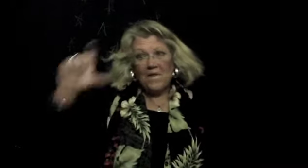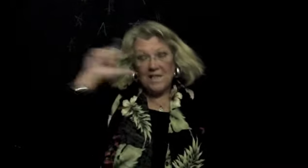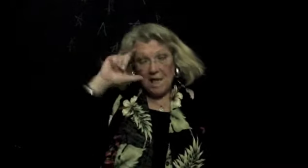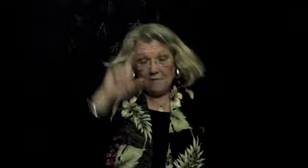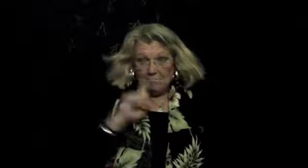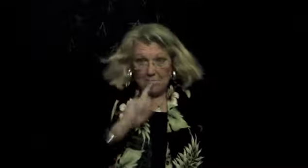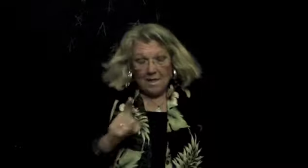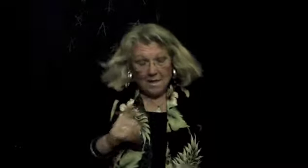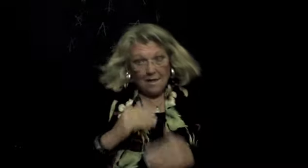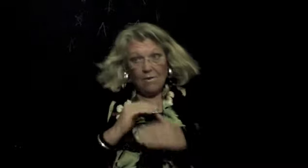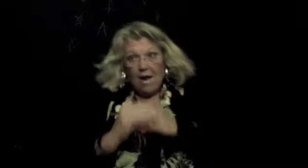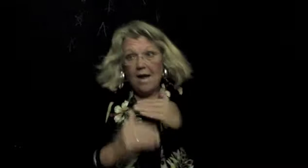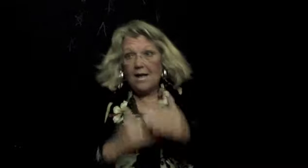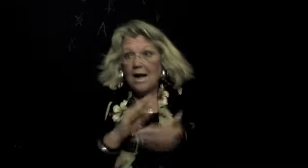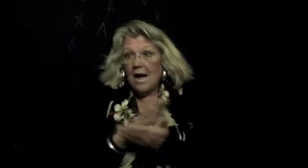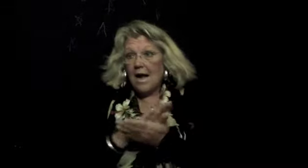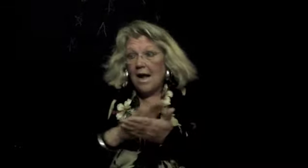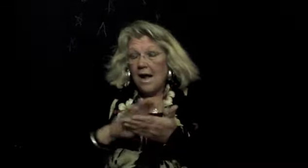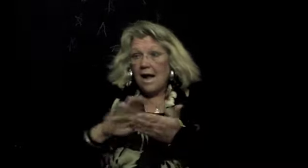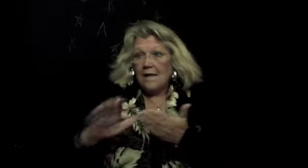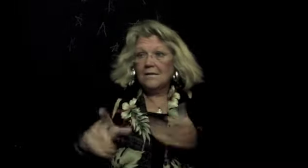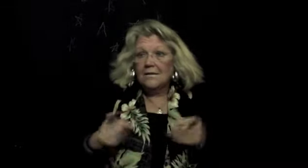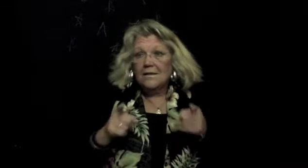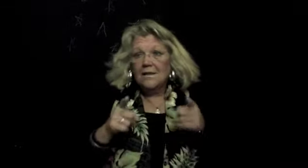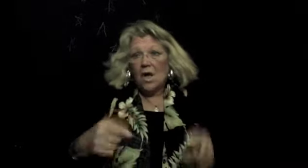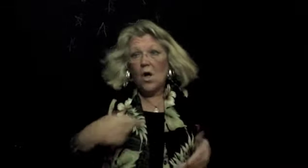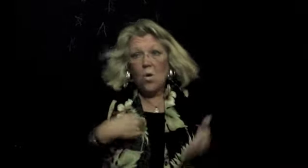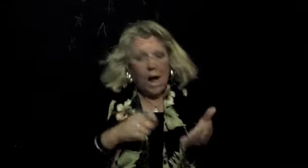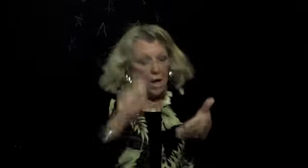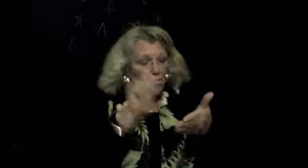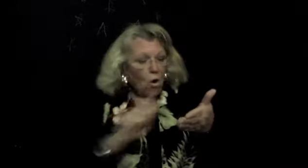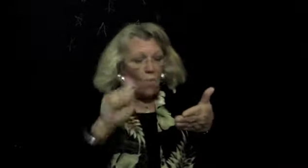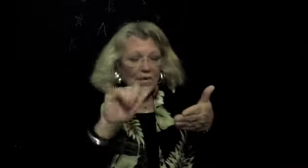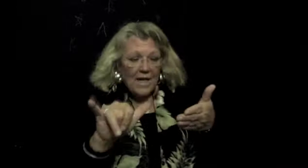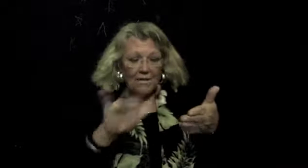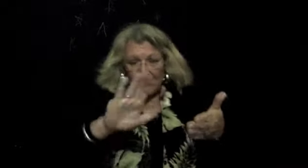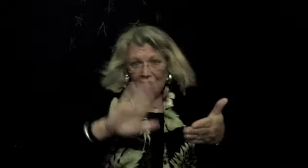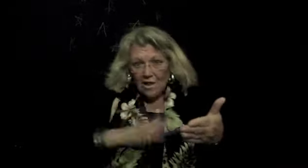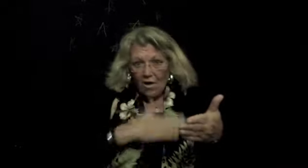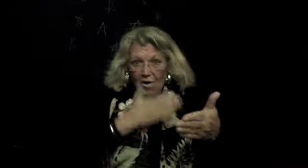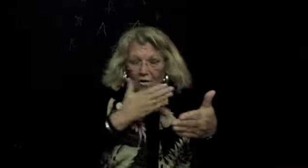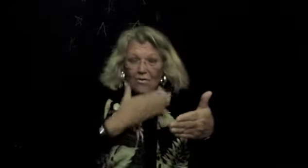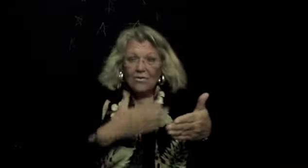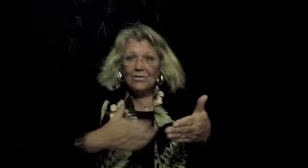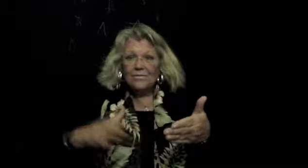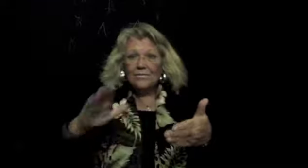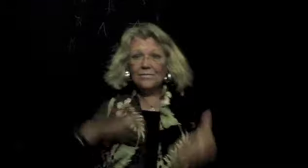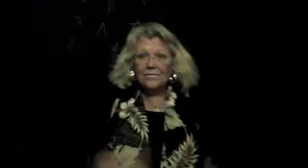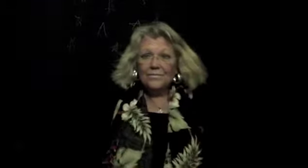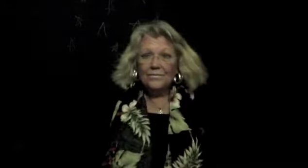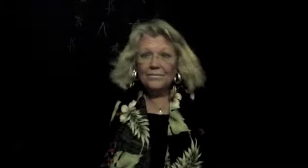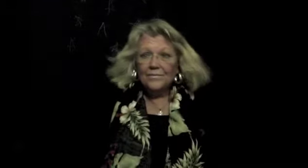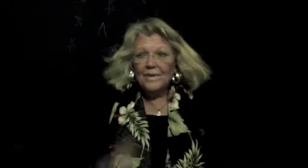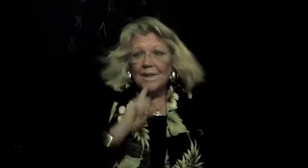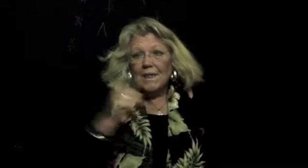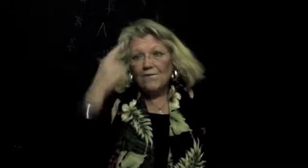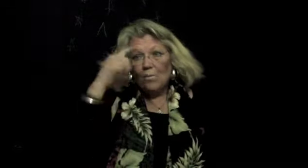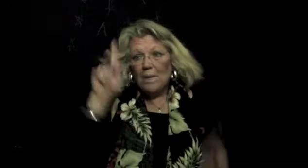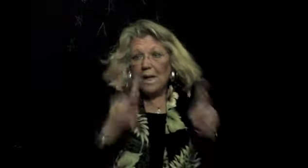sun's been quite high While I wrote this song It's for people